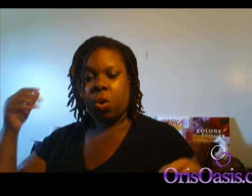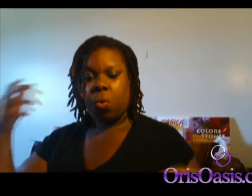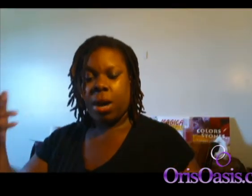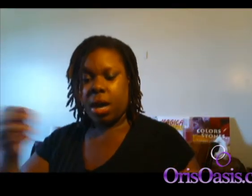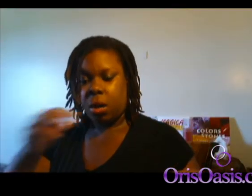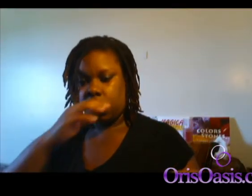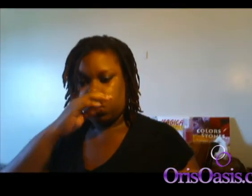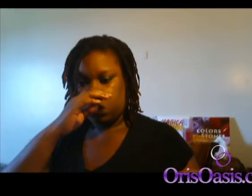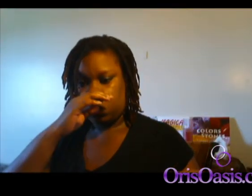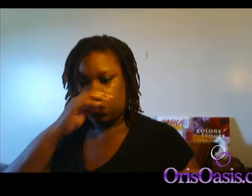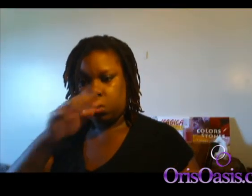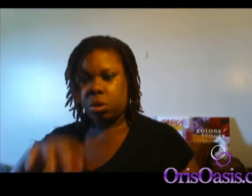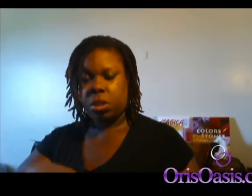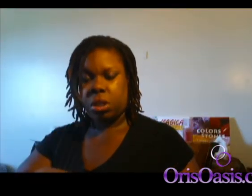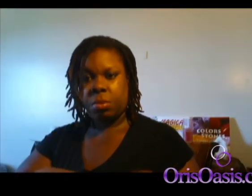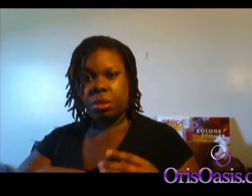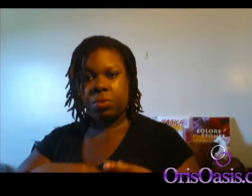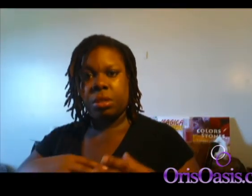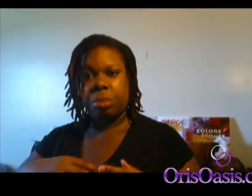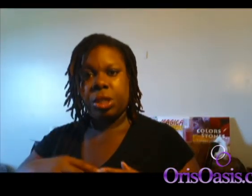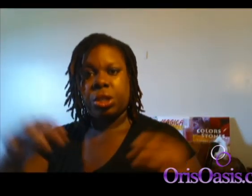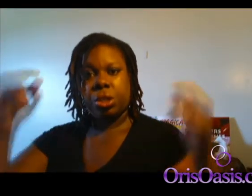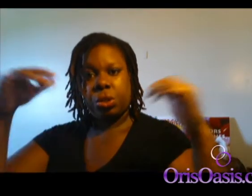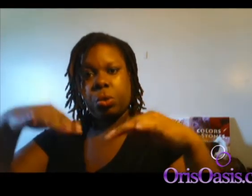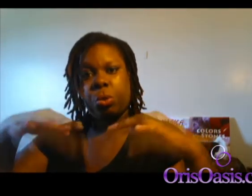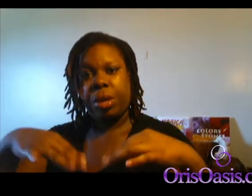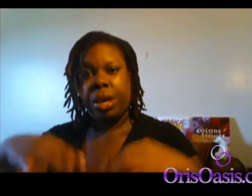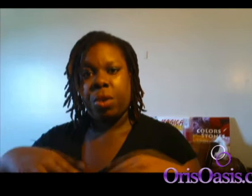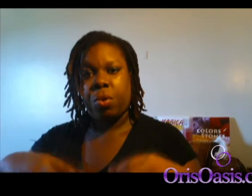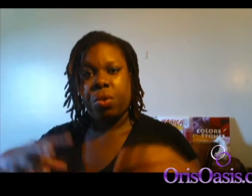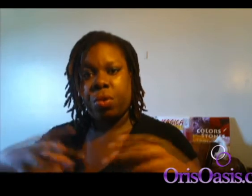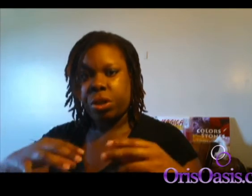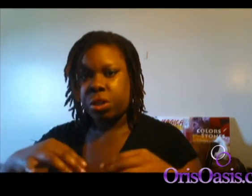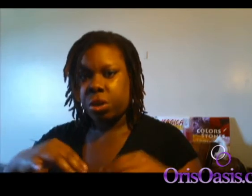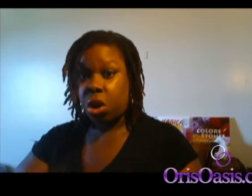while you're dealing with different dimensions, you're still going to be here on this earth.